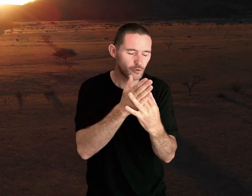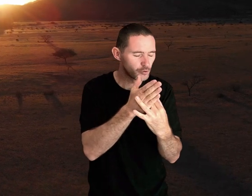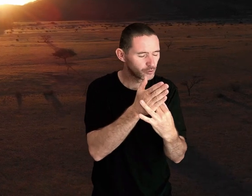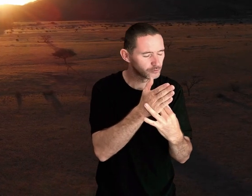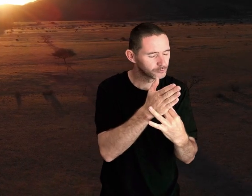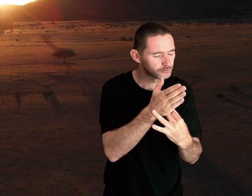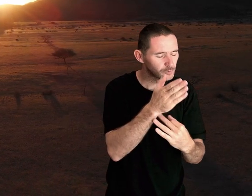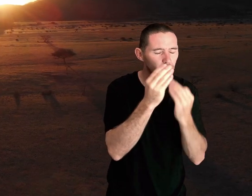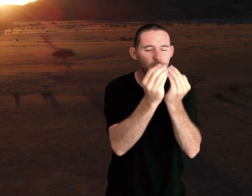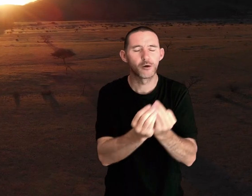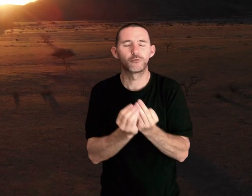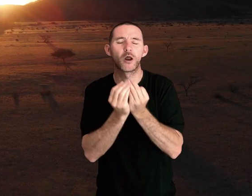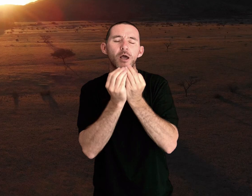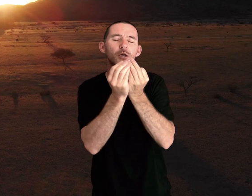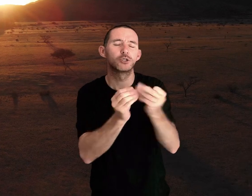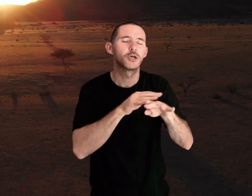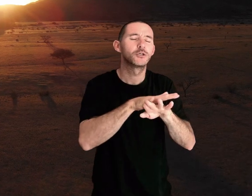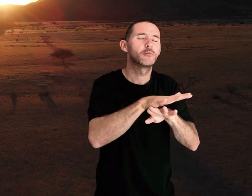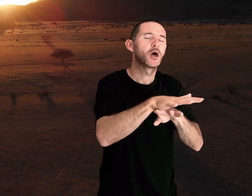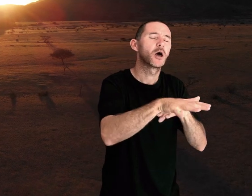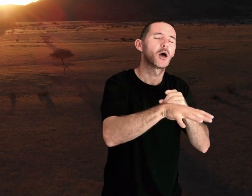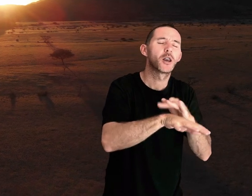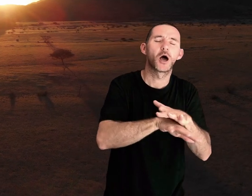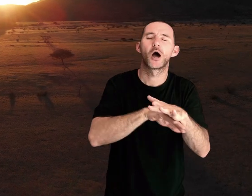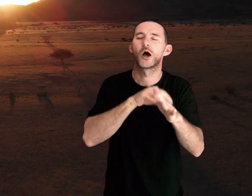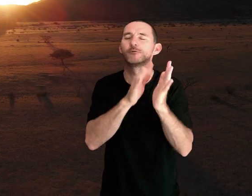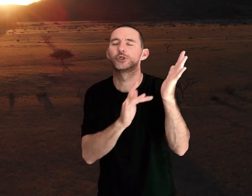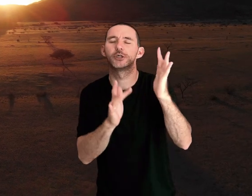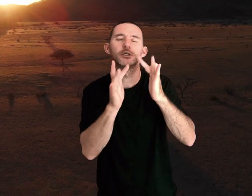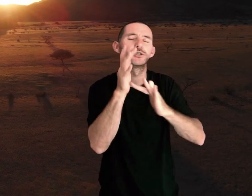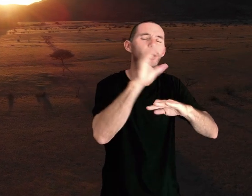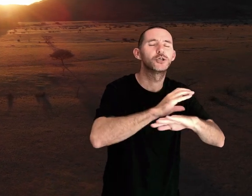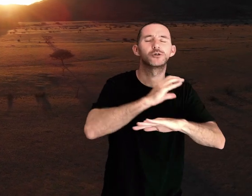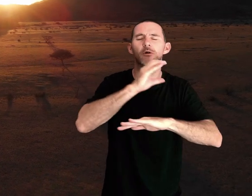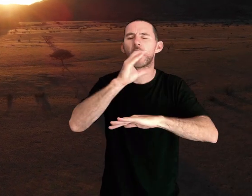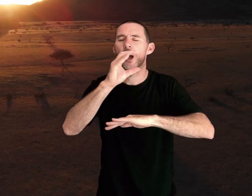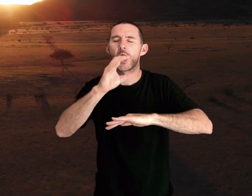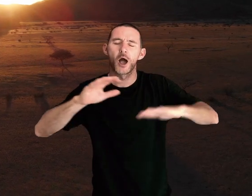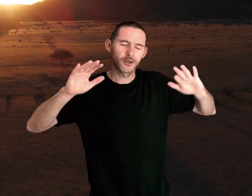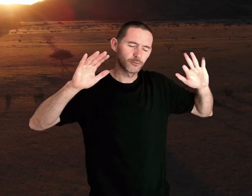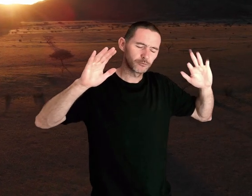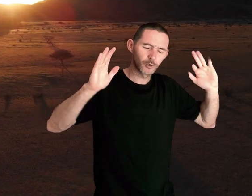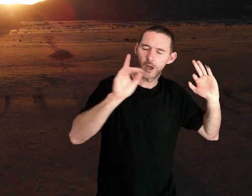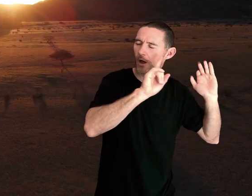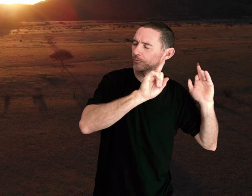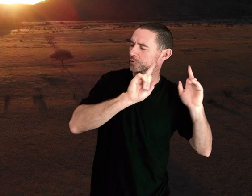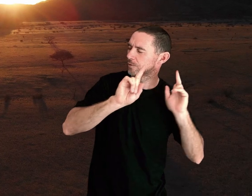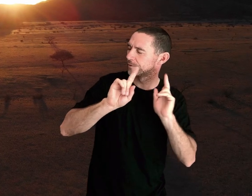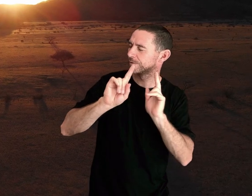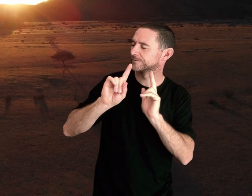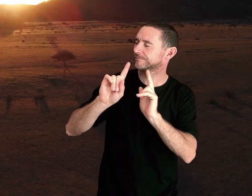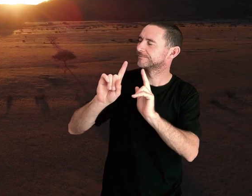bought with The precious blood of Jesus Christ Oh,